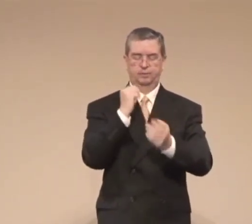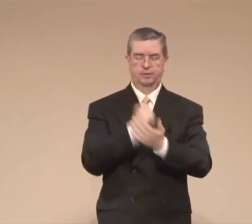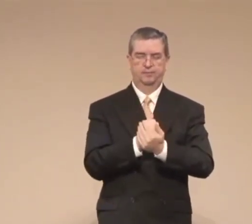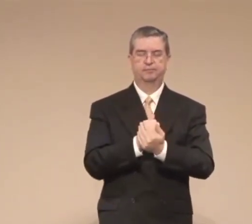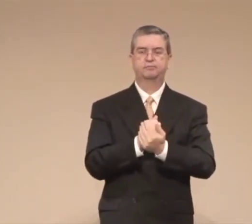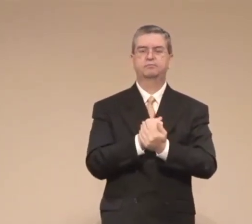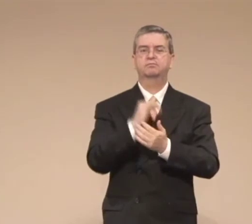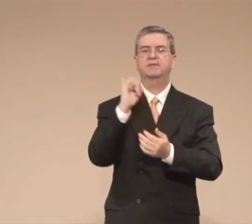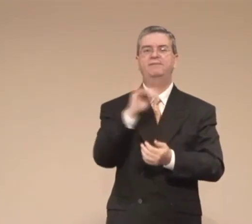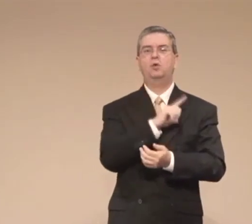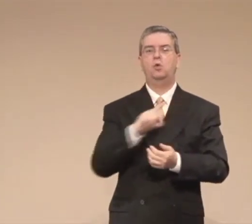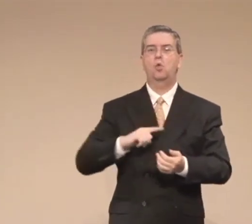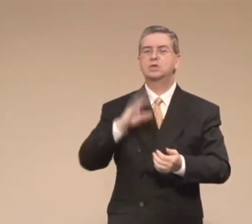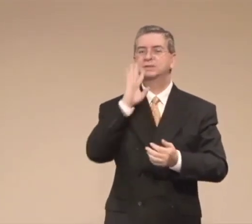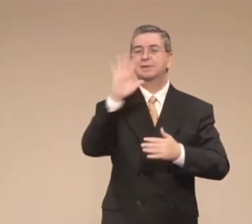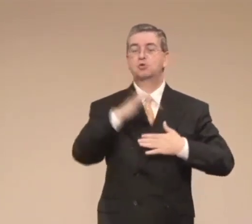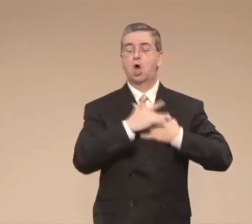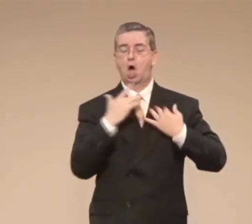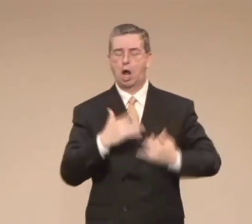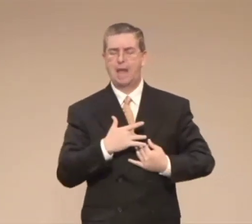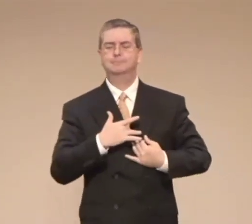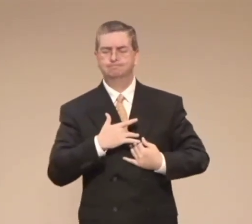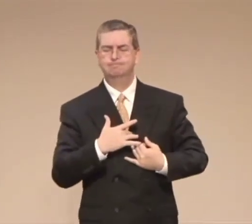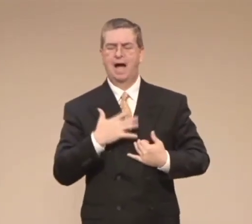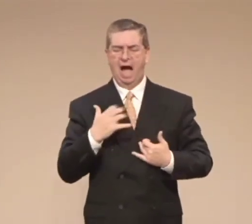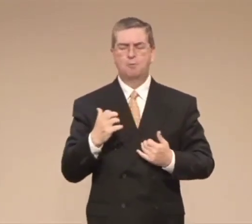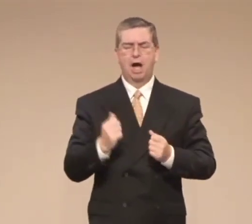lord bless those who are not yet saved in his name we pray amen